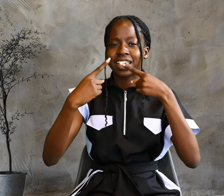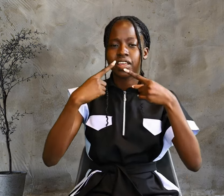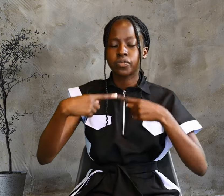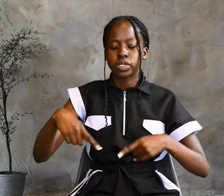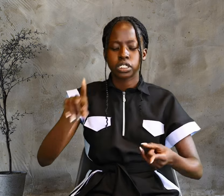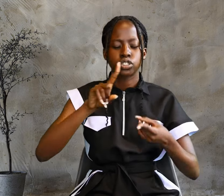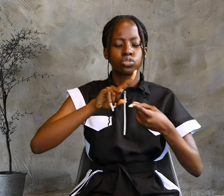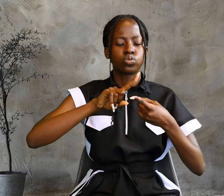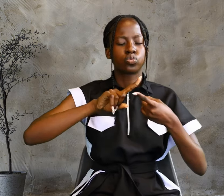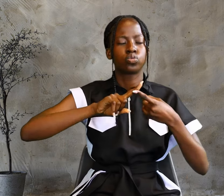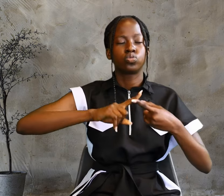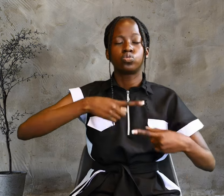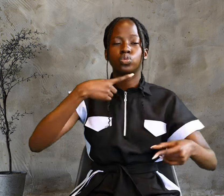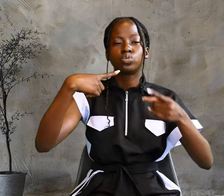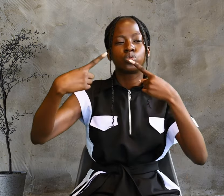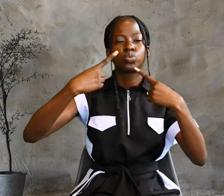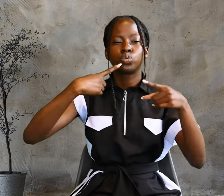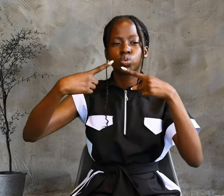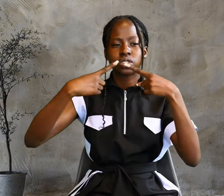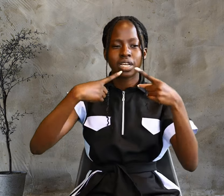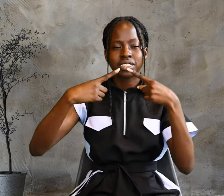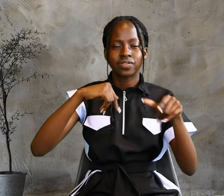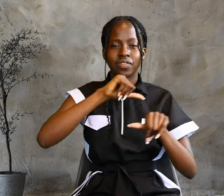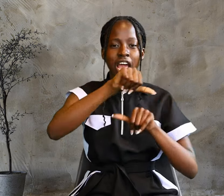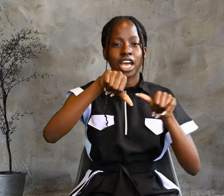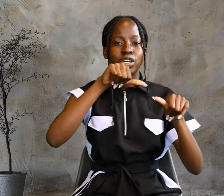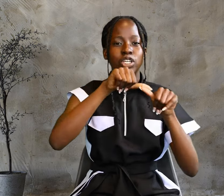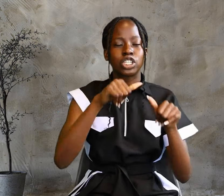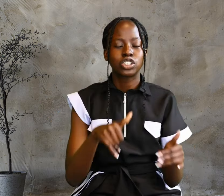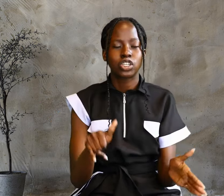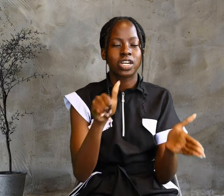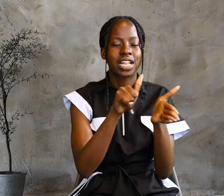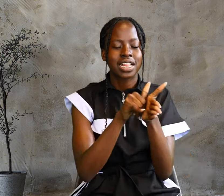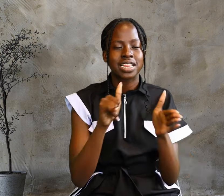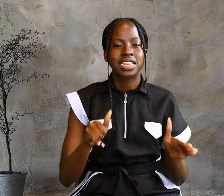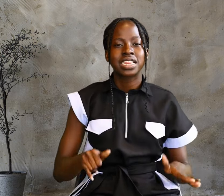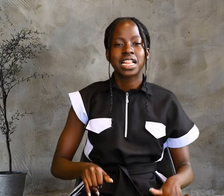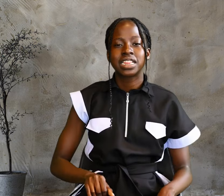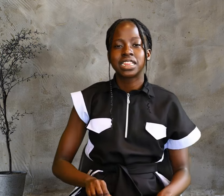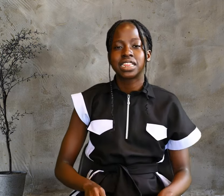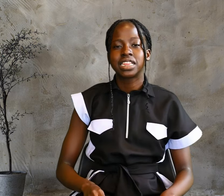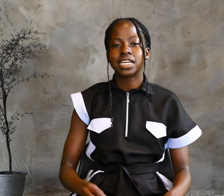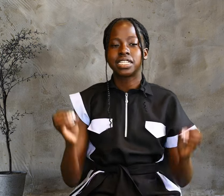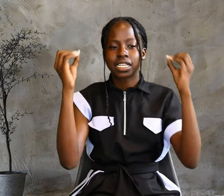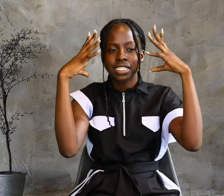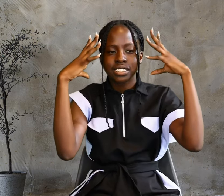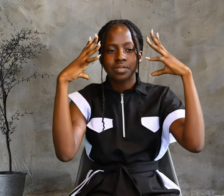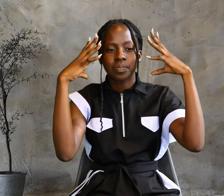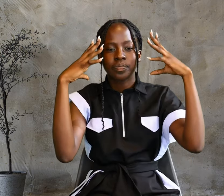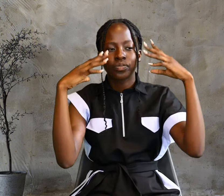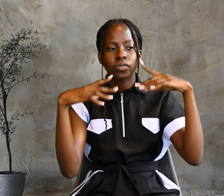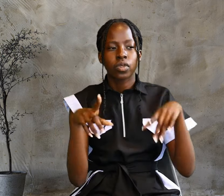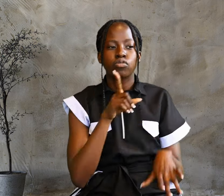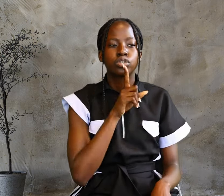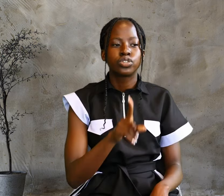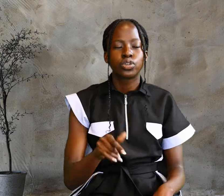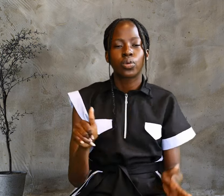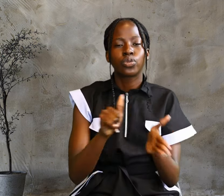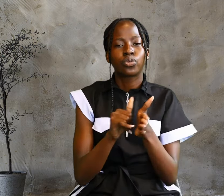came as a witness to testify concerning that light, so that through